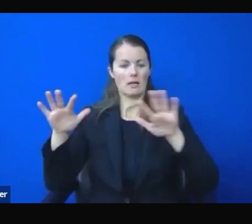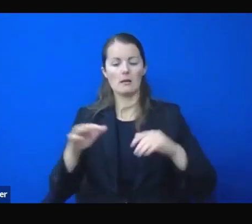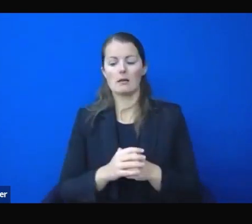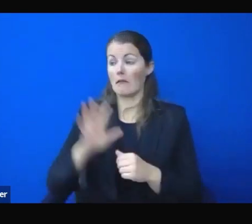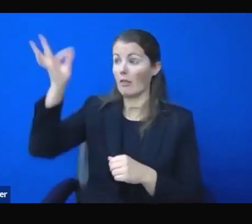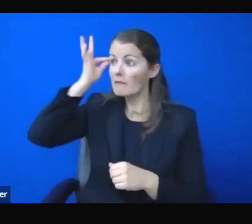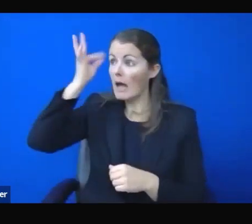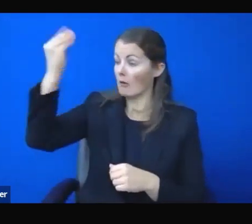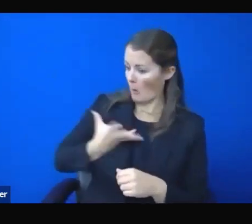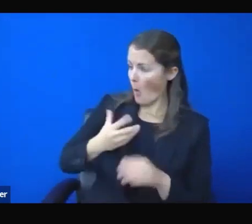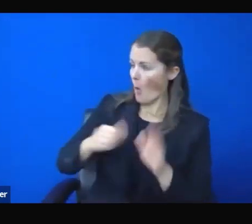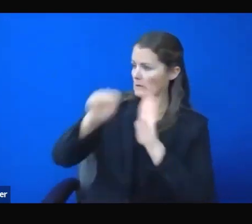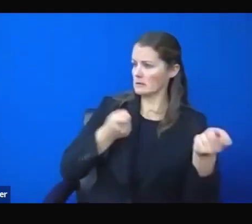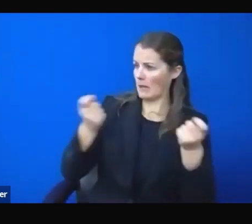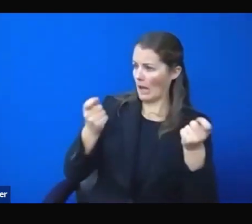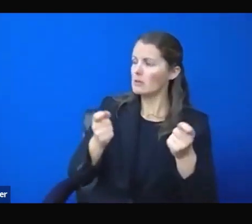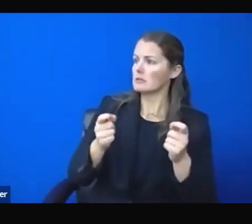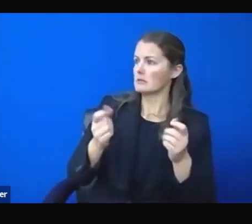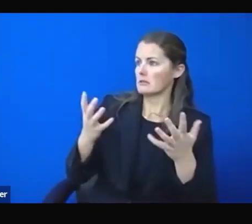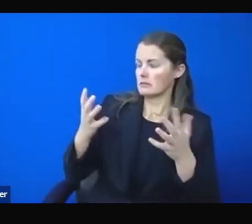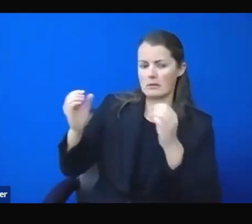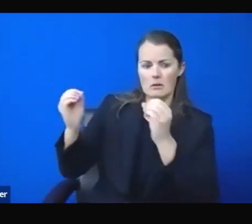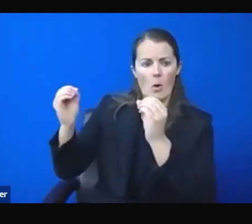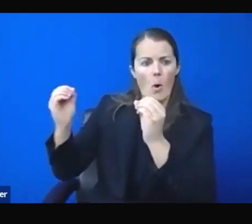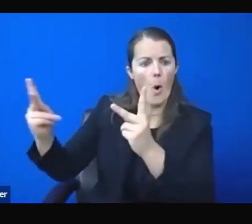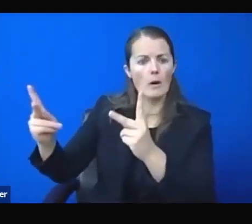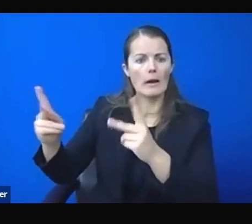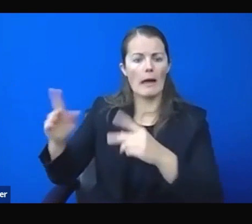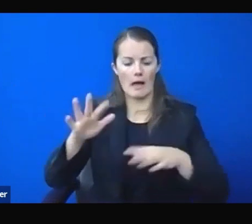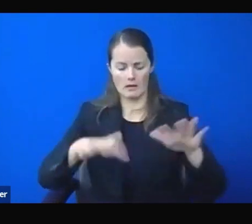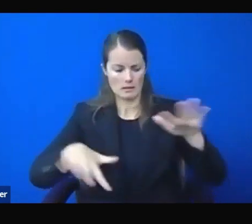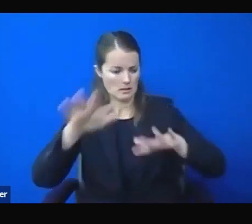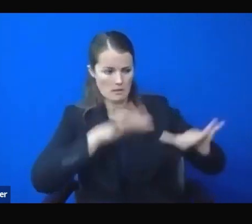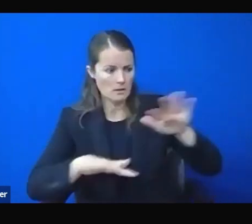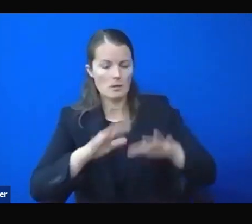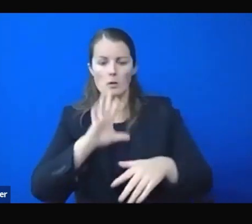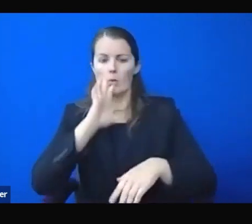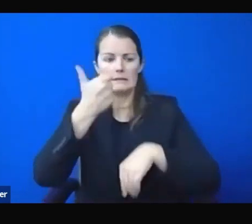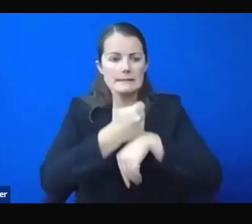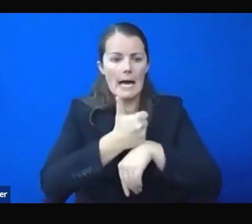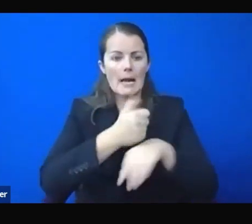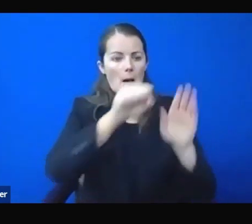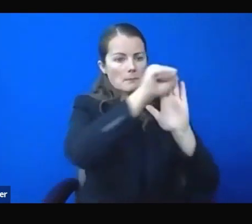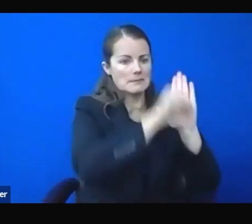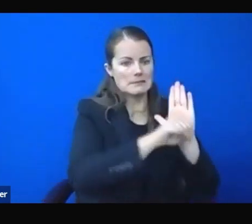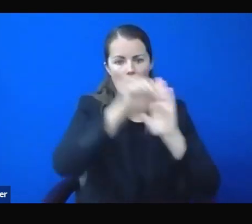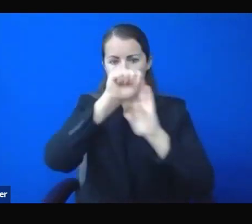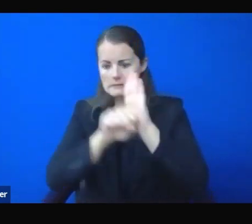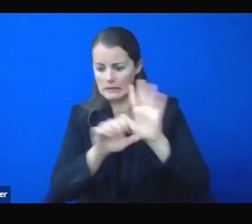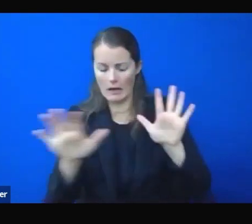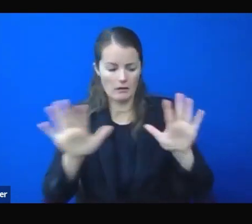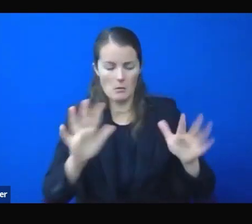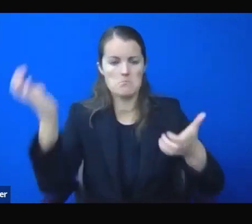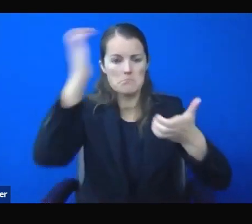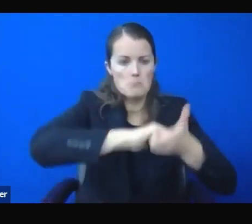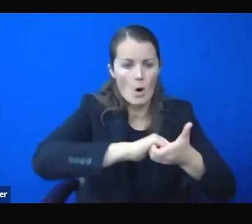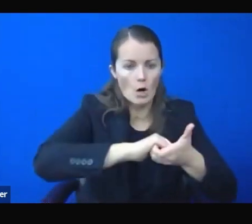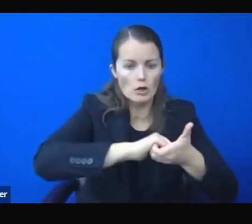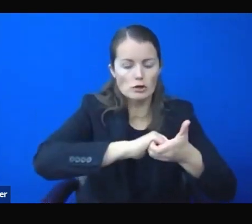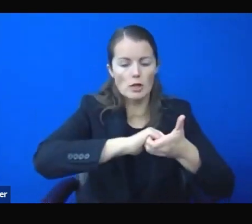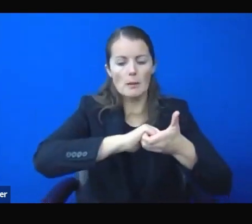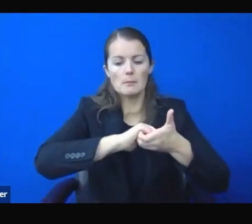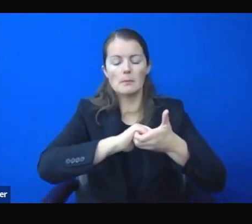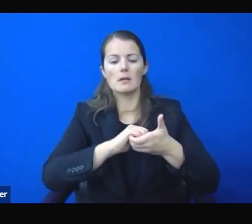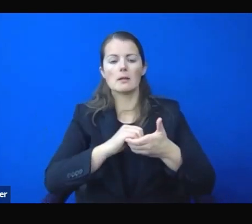navigated this pandemic through strong state-to-state partnerships, through shared sacrifice, and through the grit and perseverance